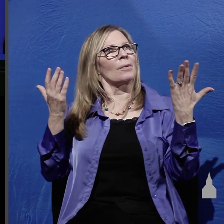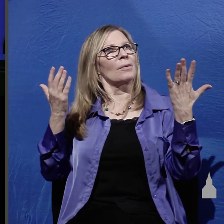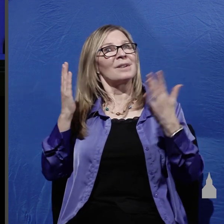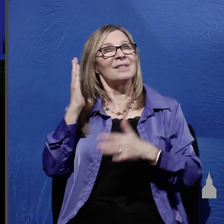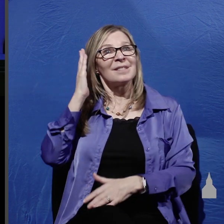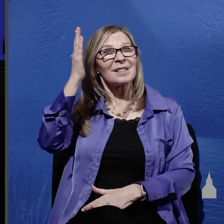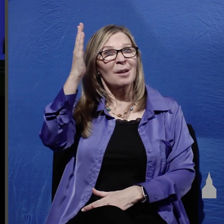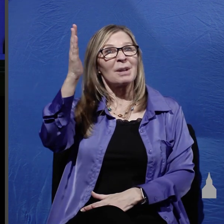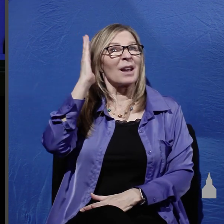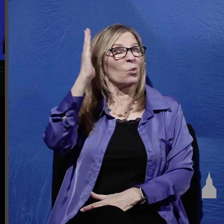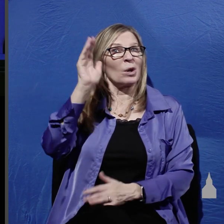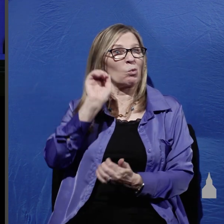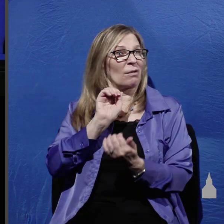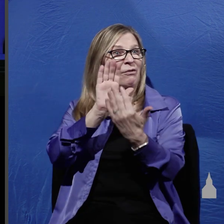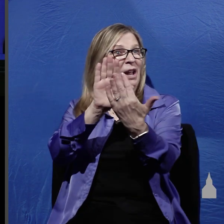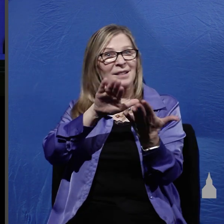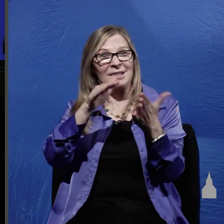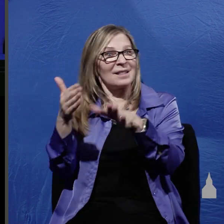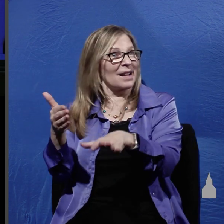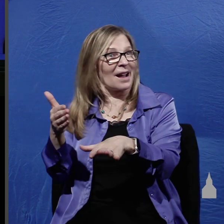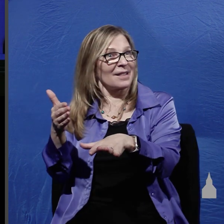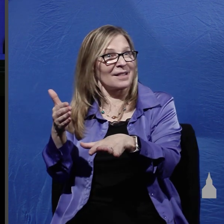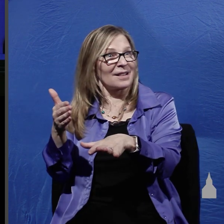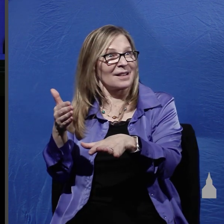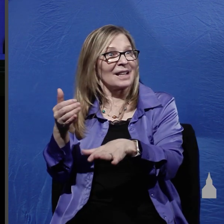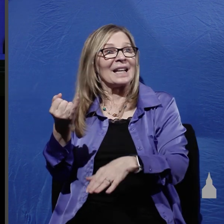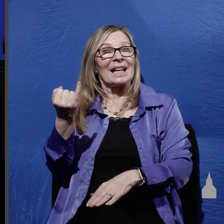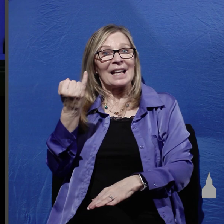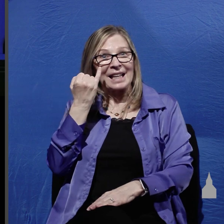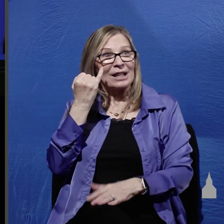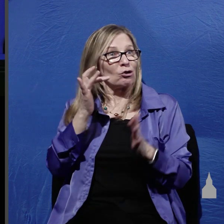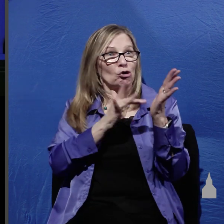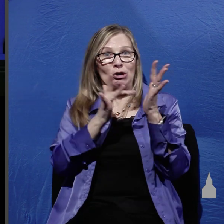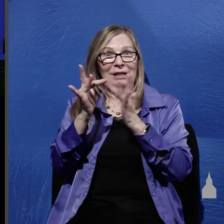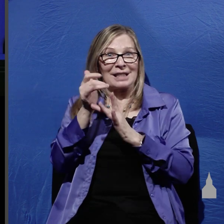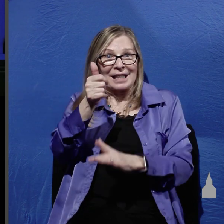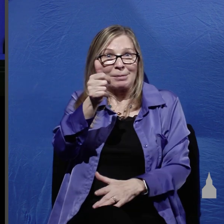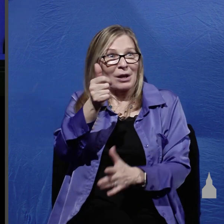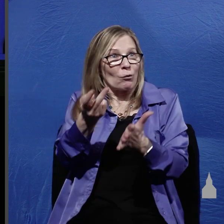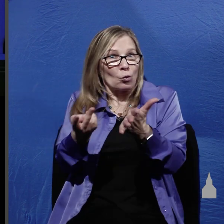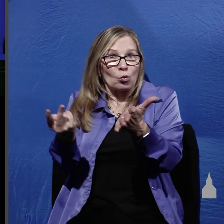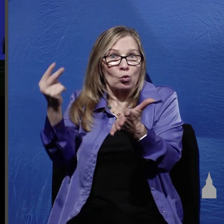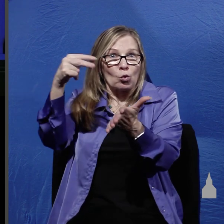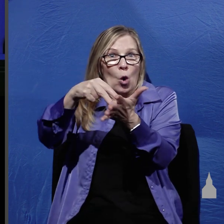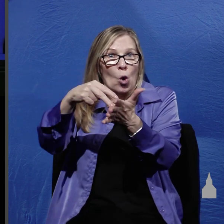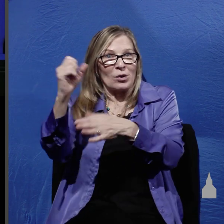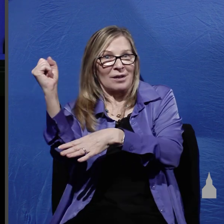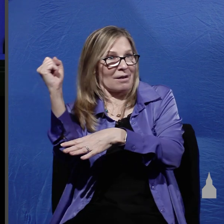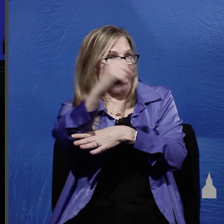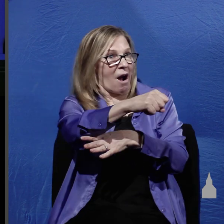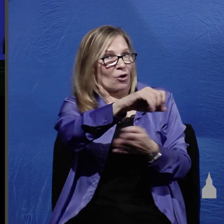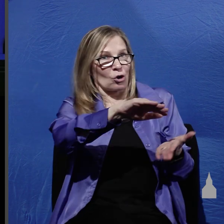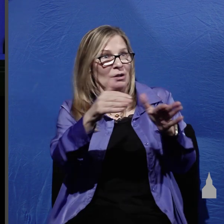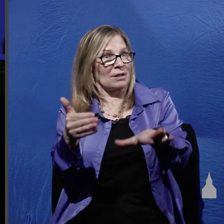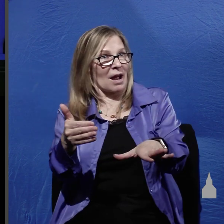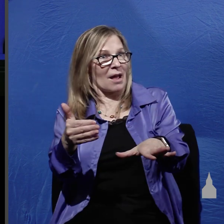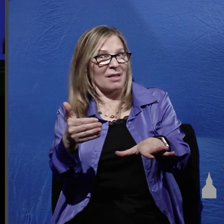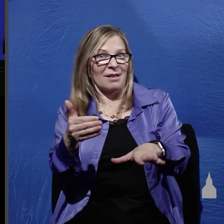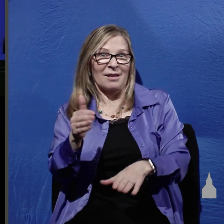are going to face death and if Jesus Christ rose from the dead and if he conquered death and by his mercy we